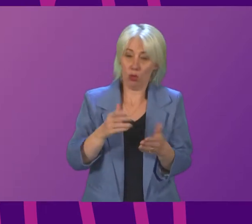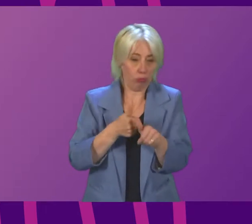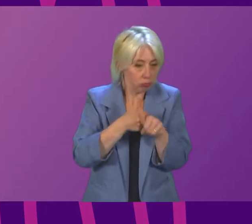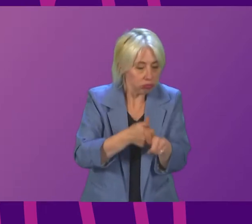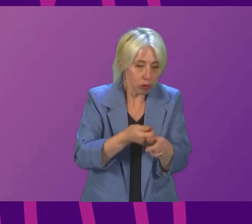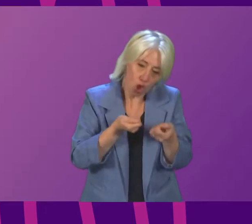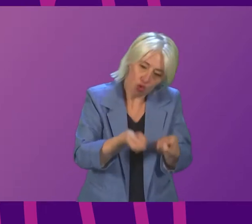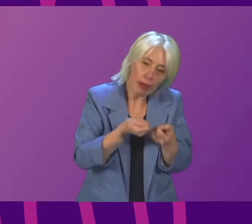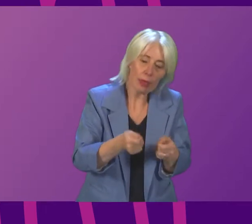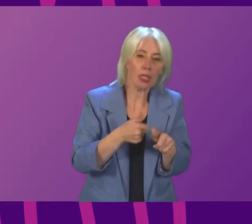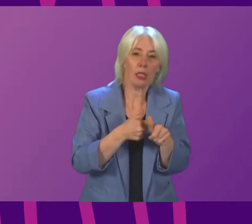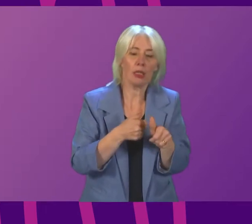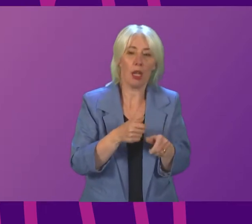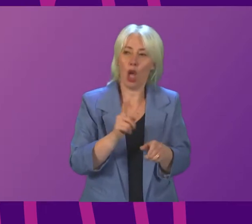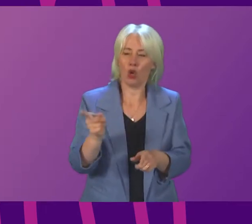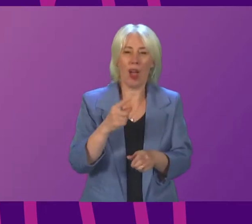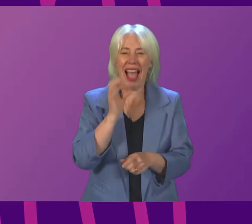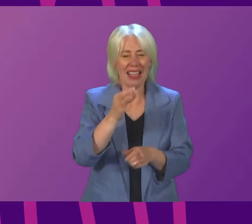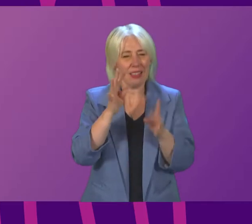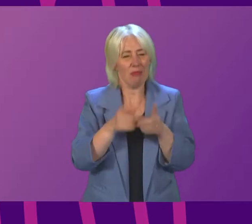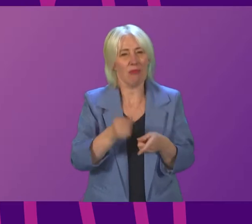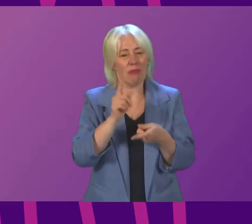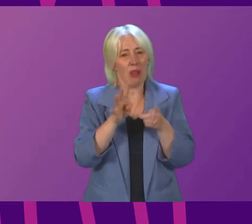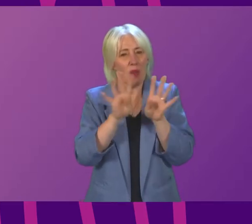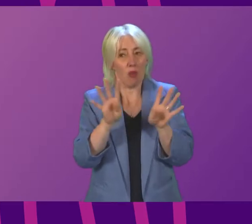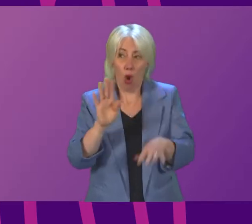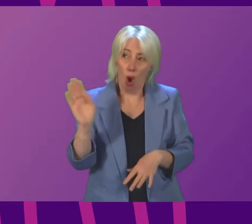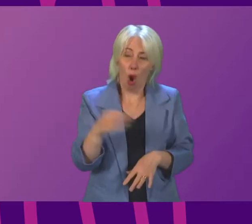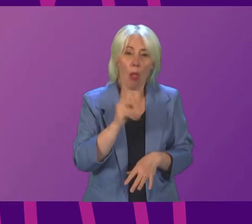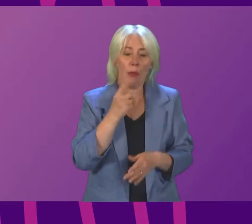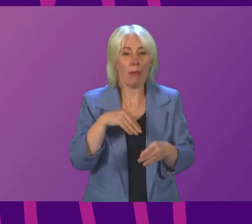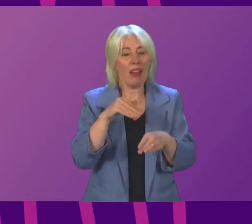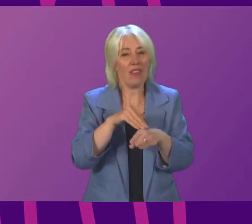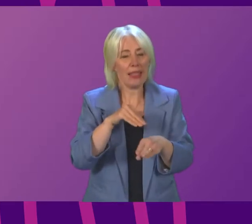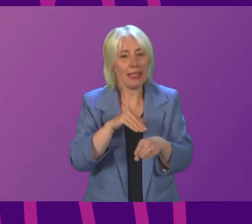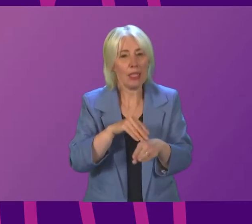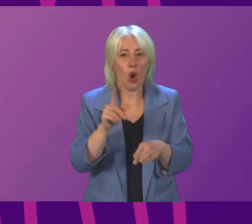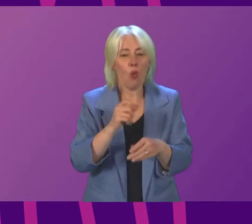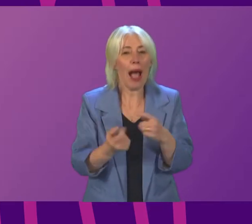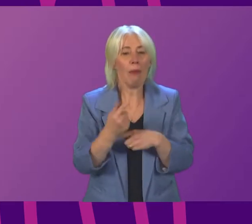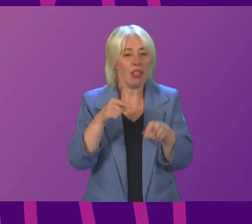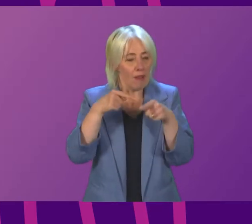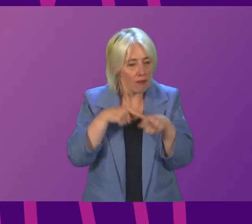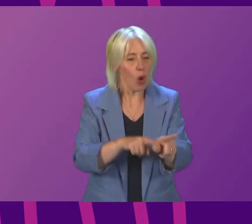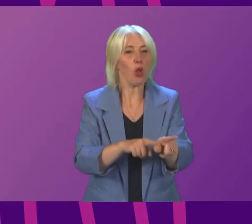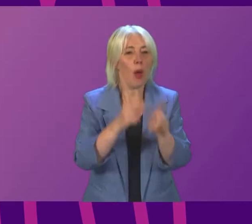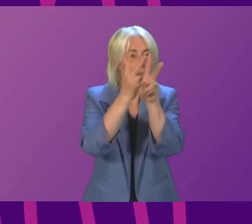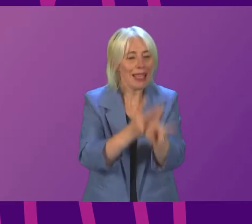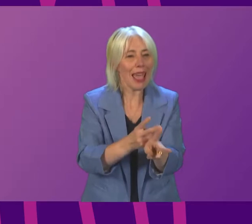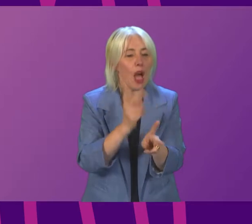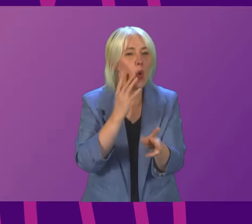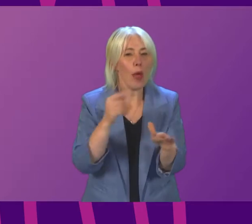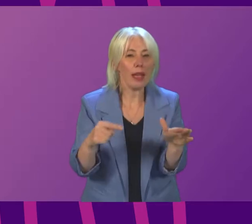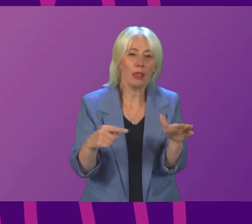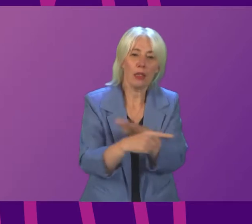Can I ask the Cabinet Secretary what he's doing to ensure that all of those affected are provided with effective follow-up care after they've been discharged from